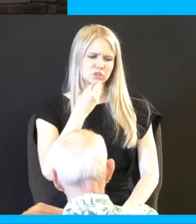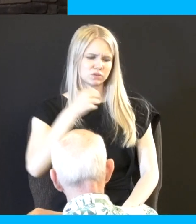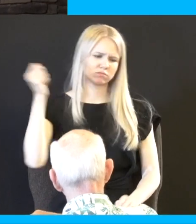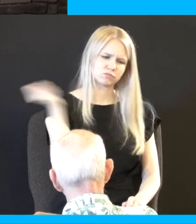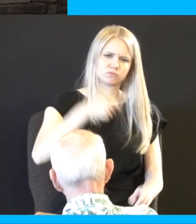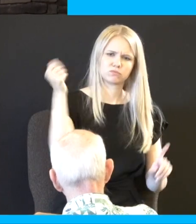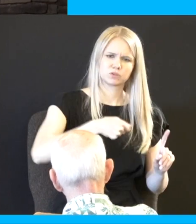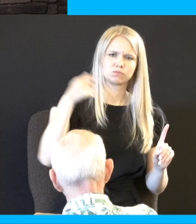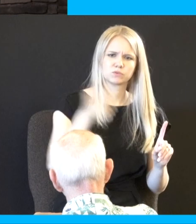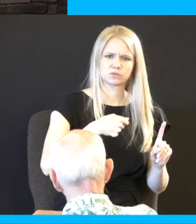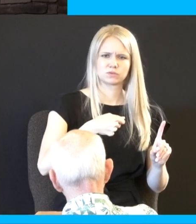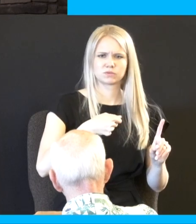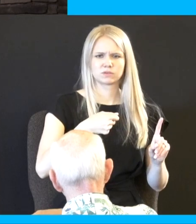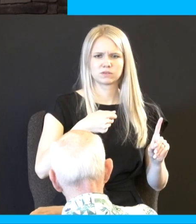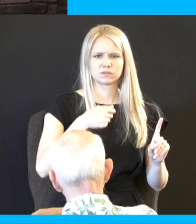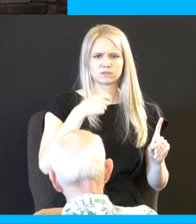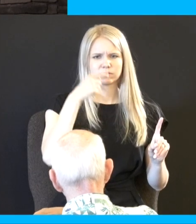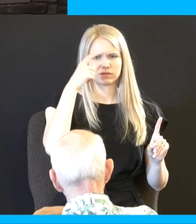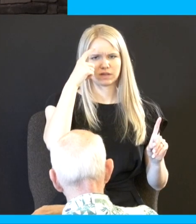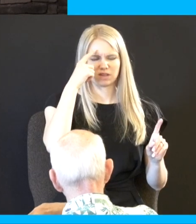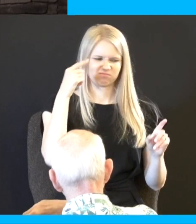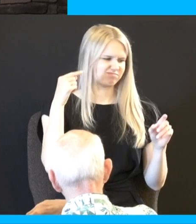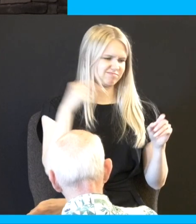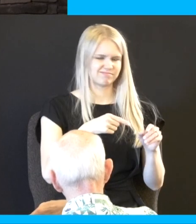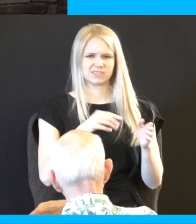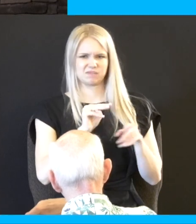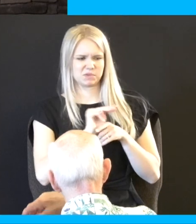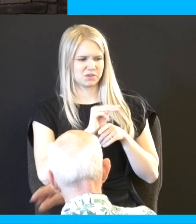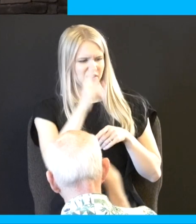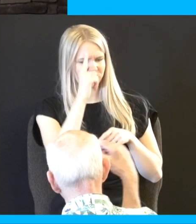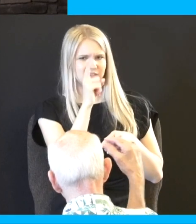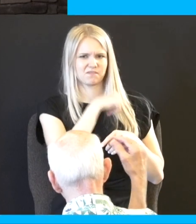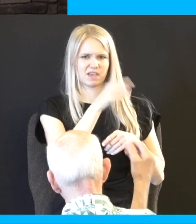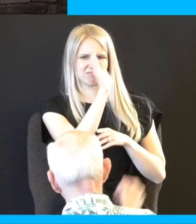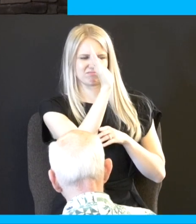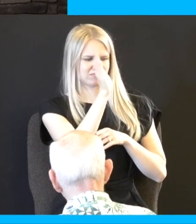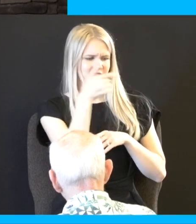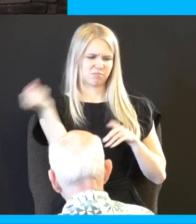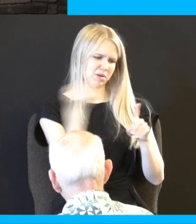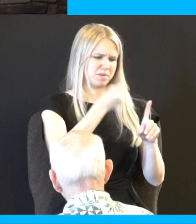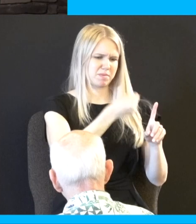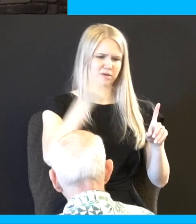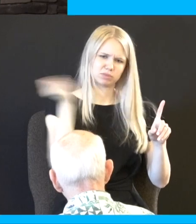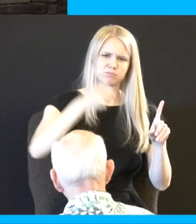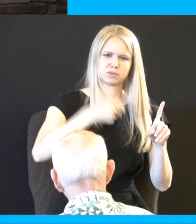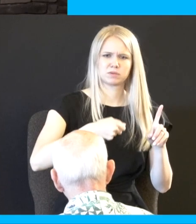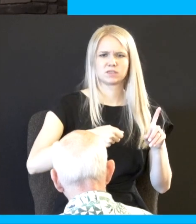what they thought of his ministry probably dubbed him essentially a heretic and beat him so I got 195 lashes out of the